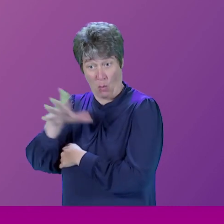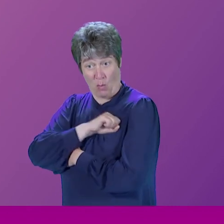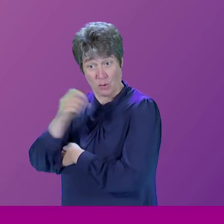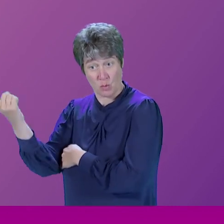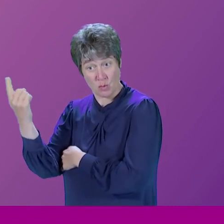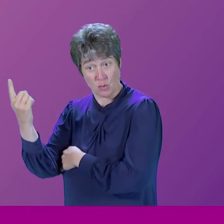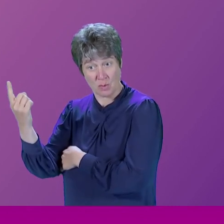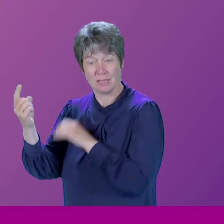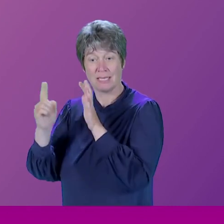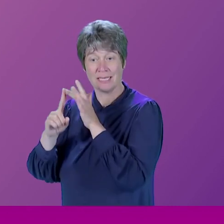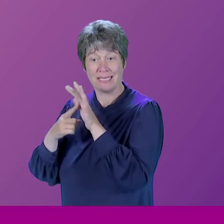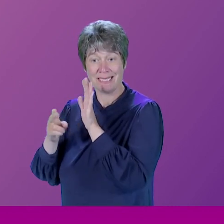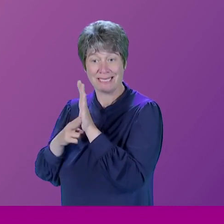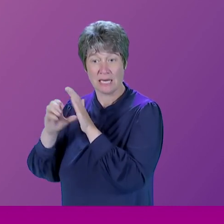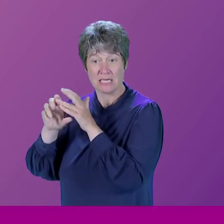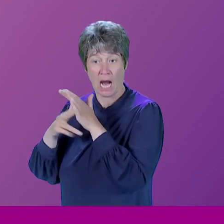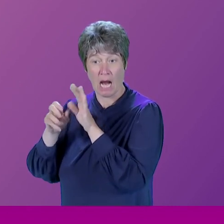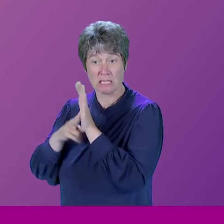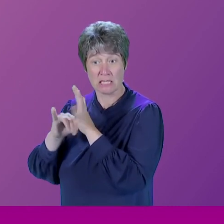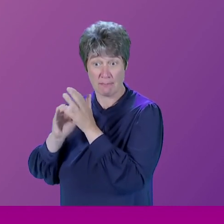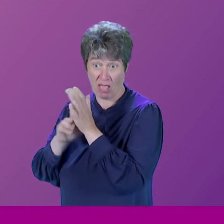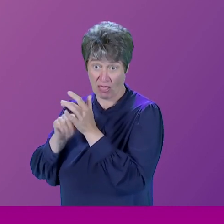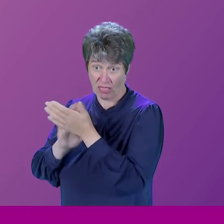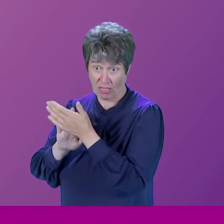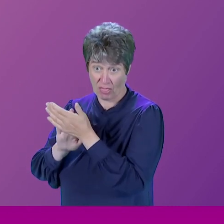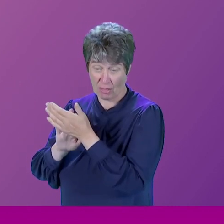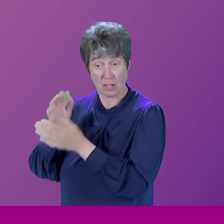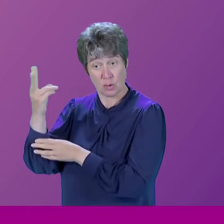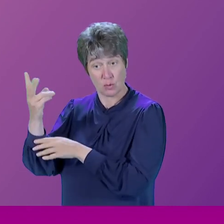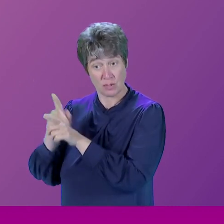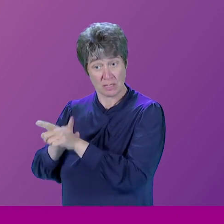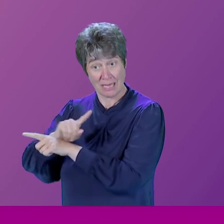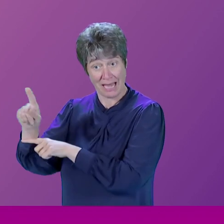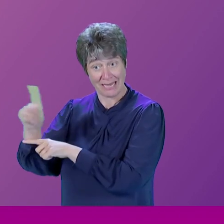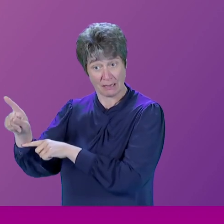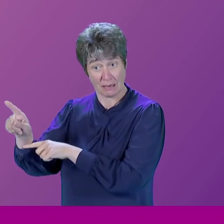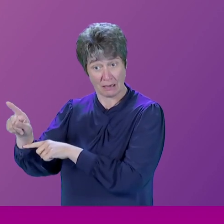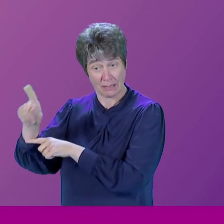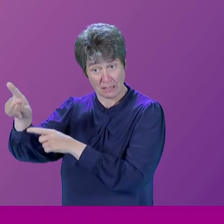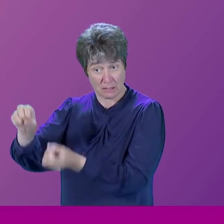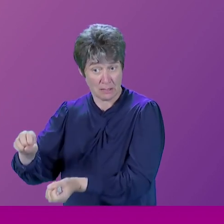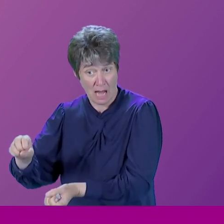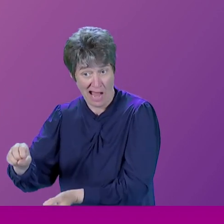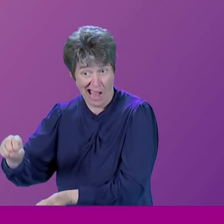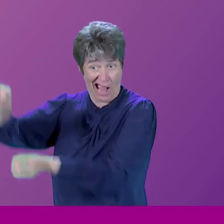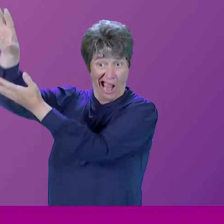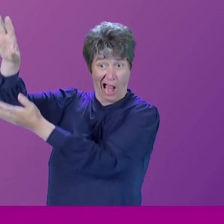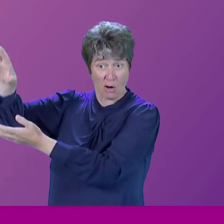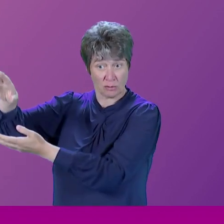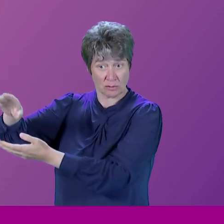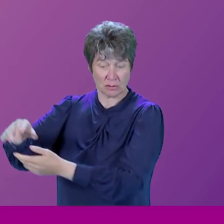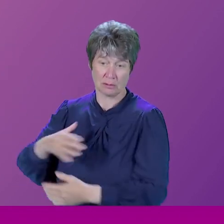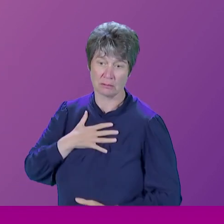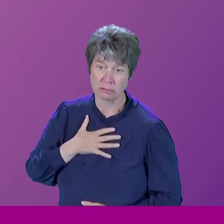years, you know, he was knifed in the back and he was out. So, what was the question? Well, yes, it's just